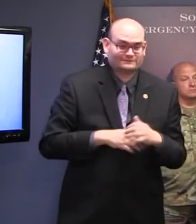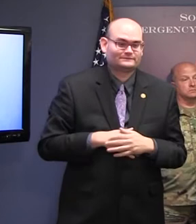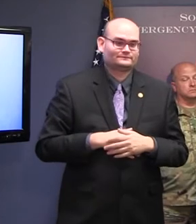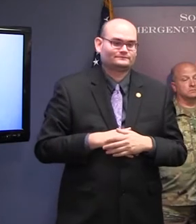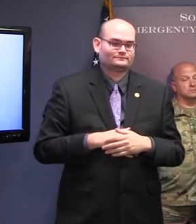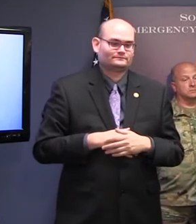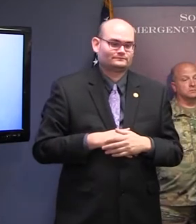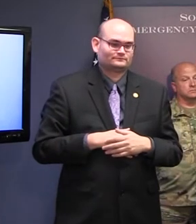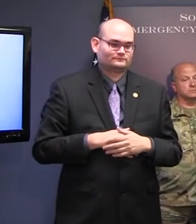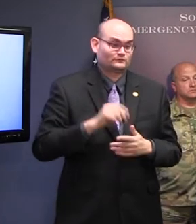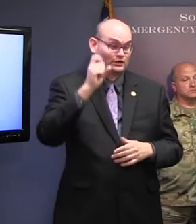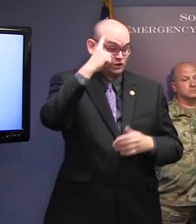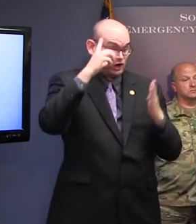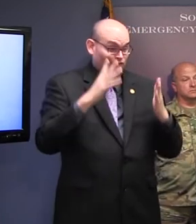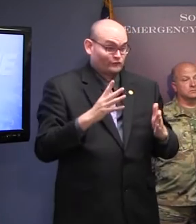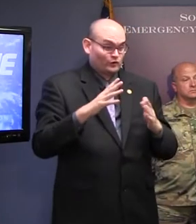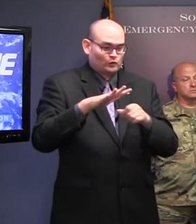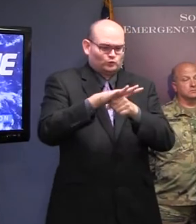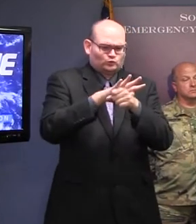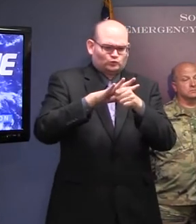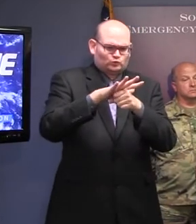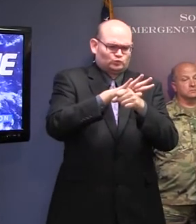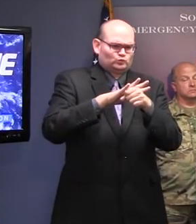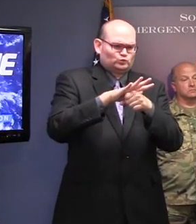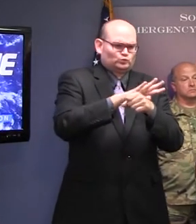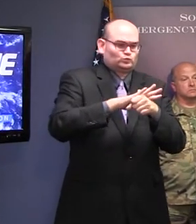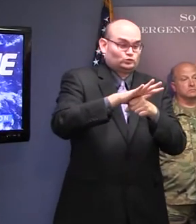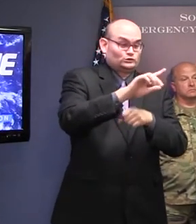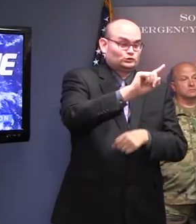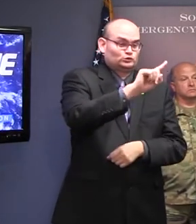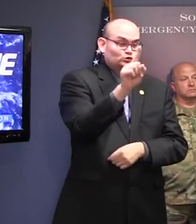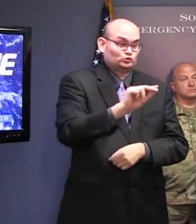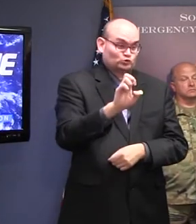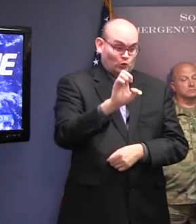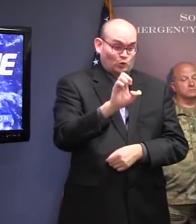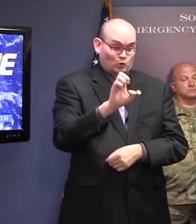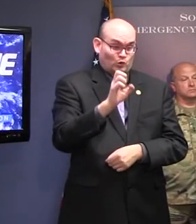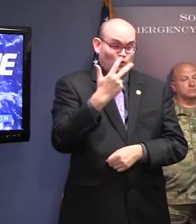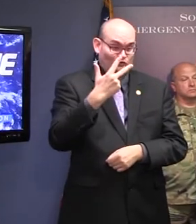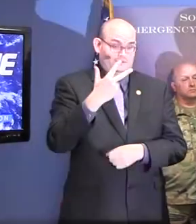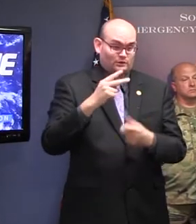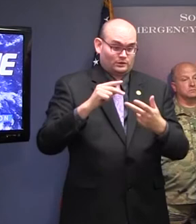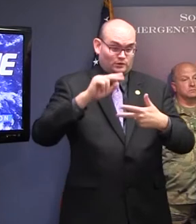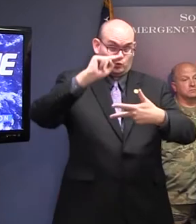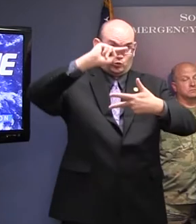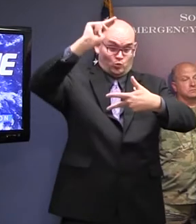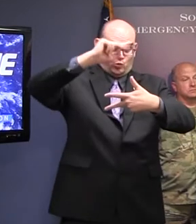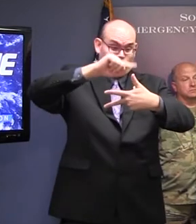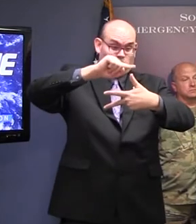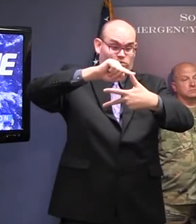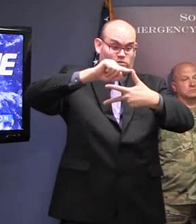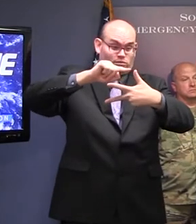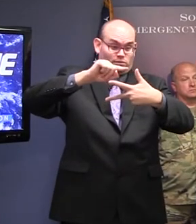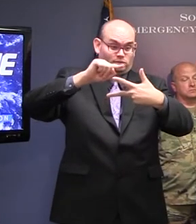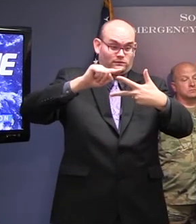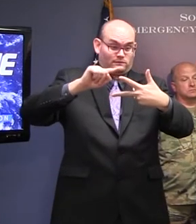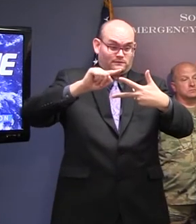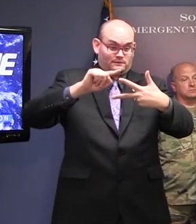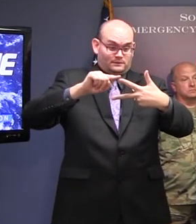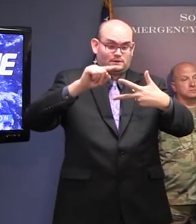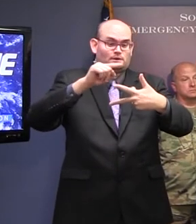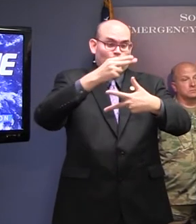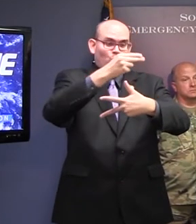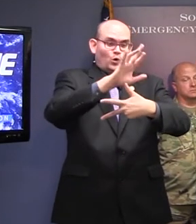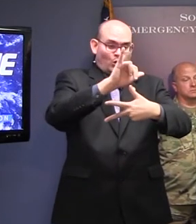earlier about the regional evacuation zones. We have three, the northern zone in the Horry County area, the central